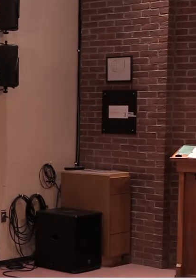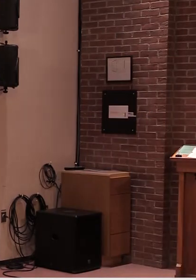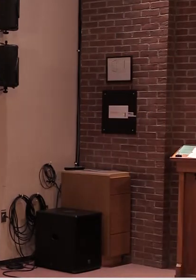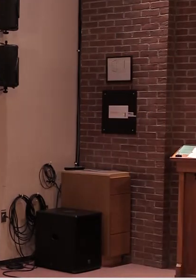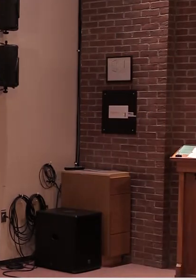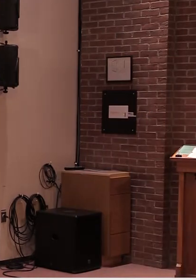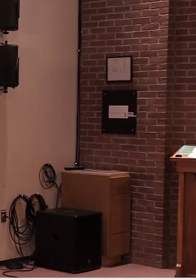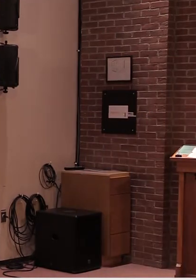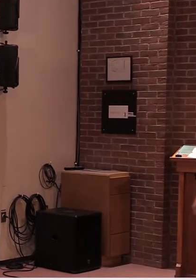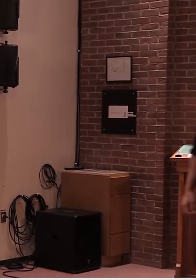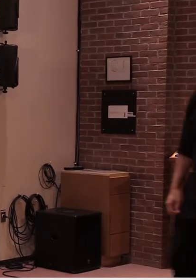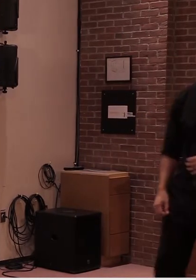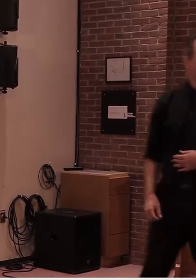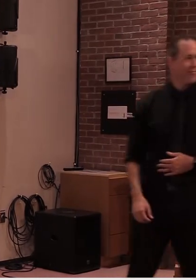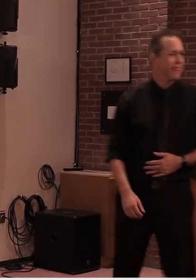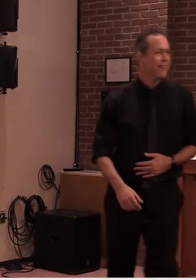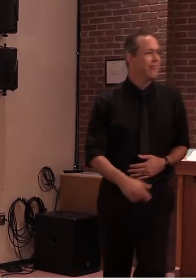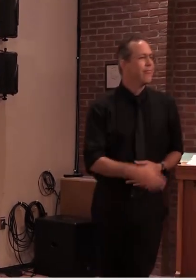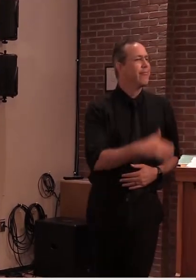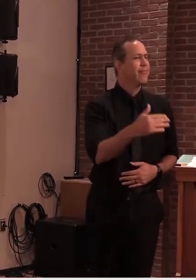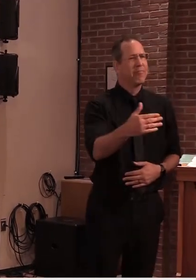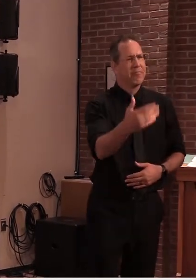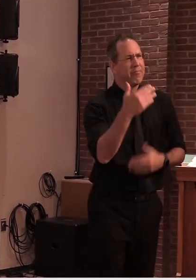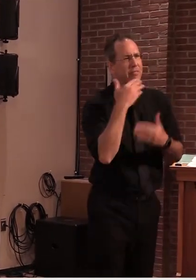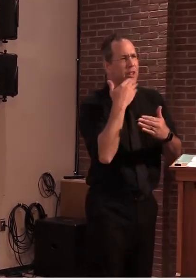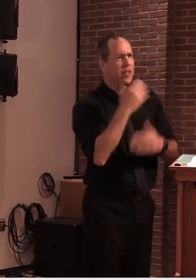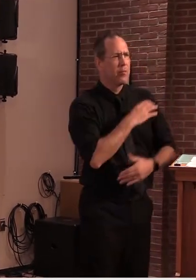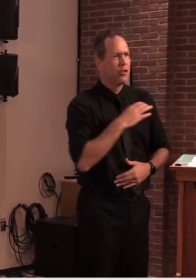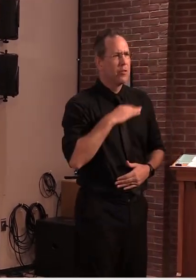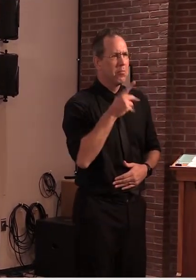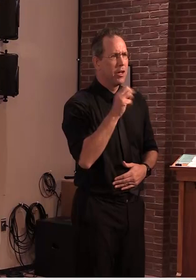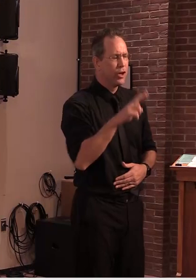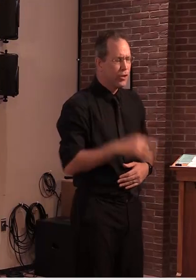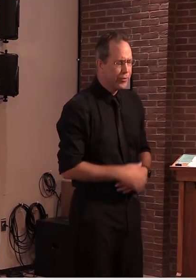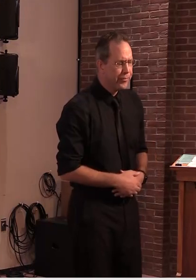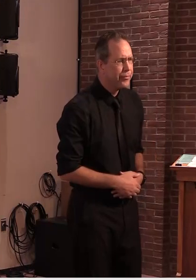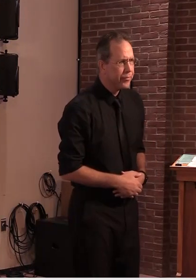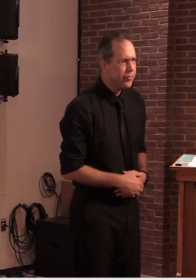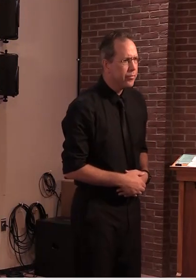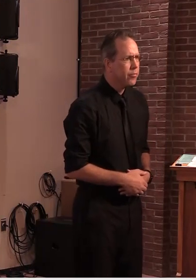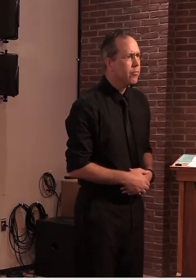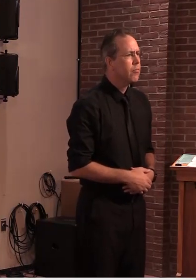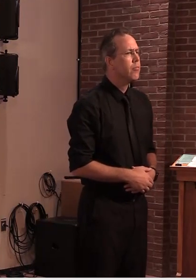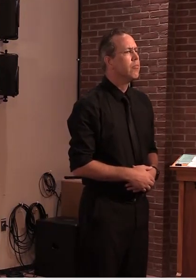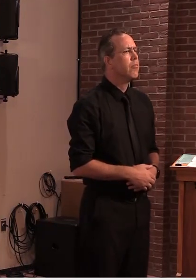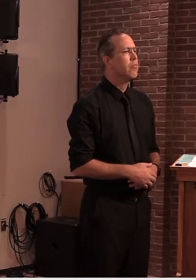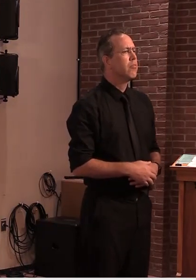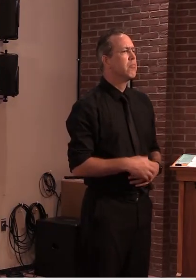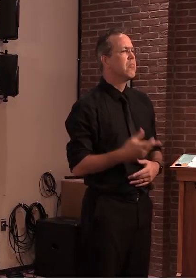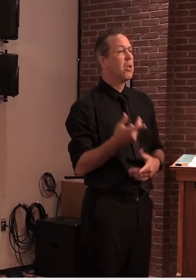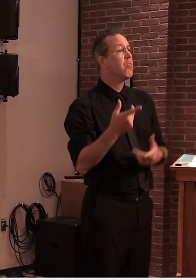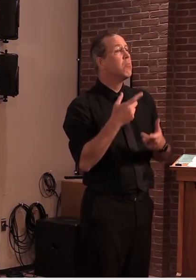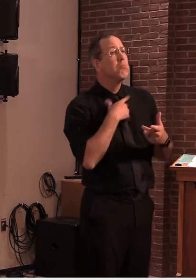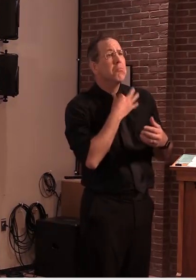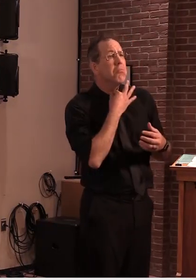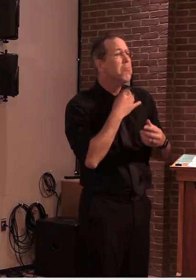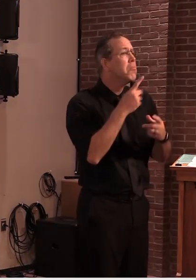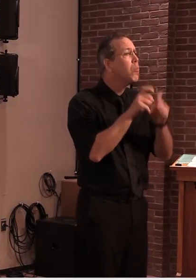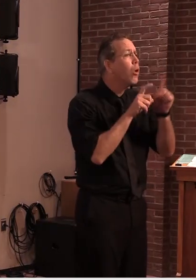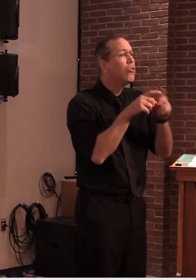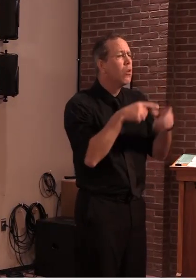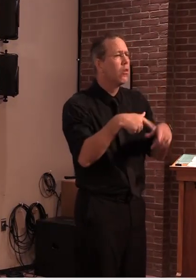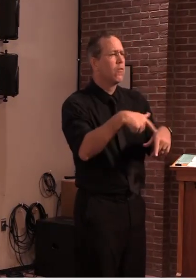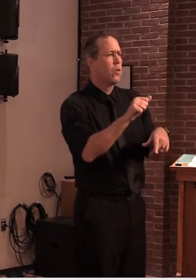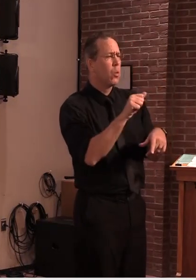Thank you, Commissioner Baker. And if you could stay on the line, there may be questions after. I'd like to turn it over to Commissioner Pichak for his update on